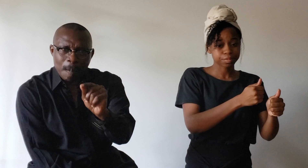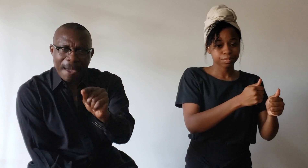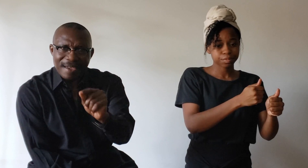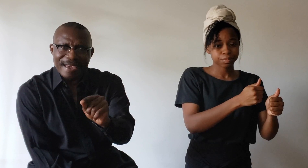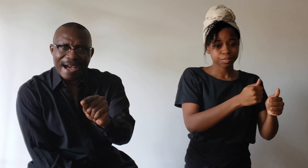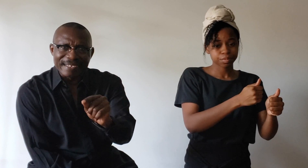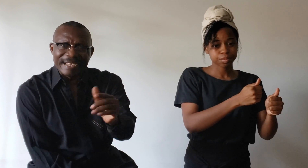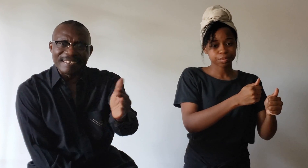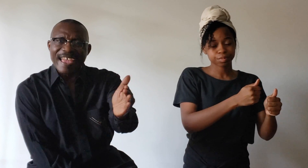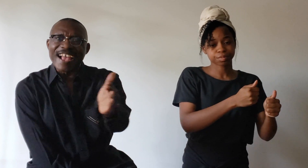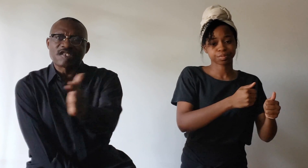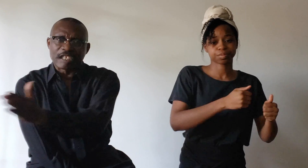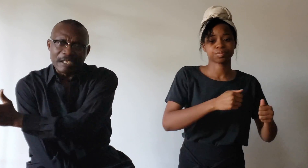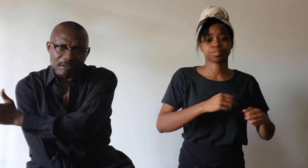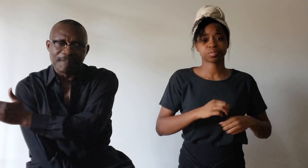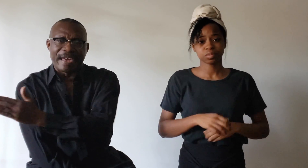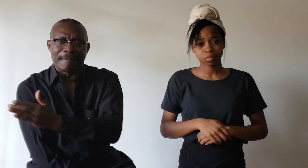obey God and exclude them.